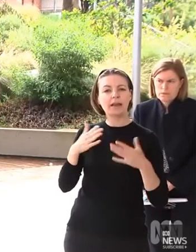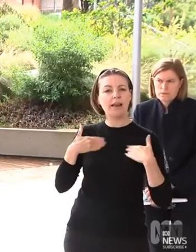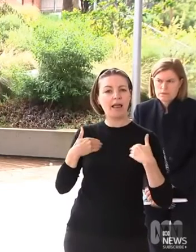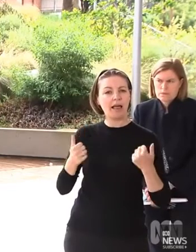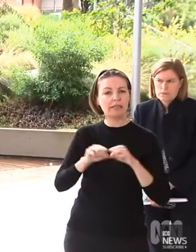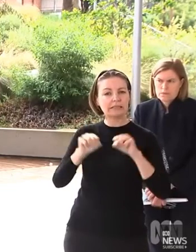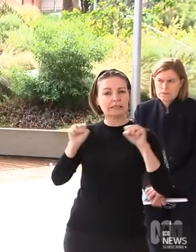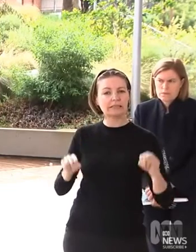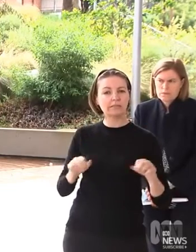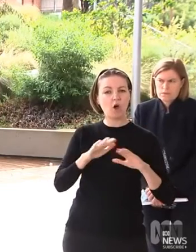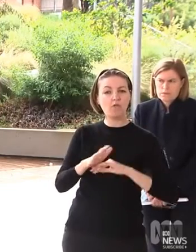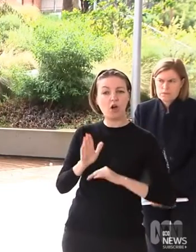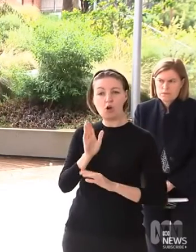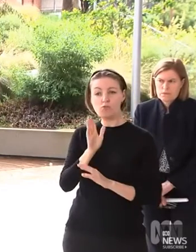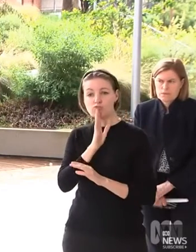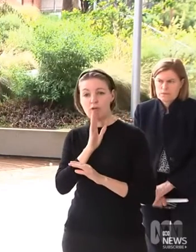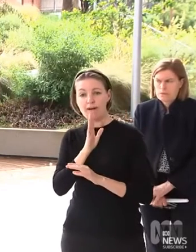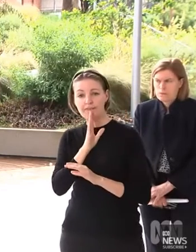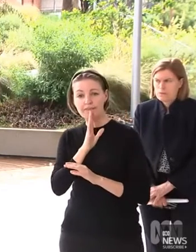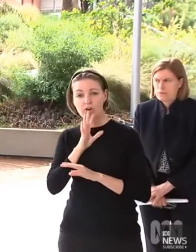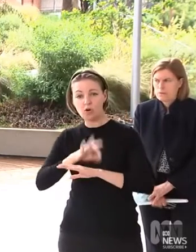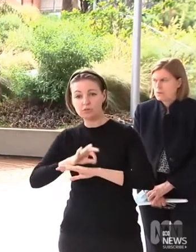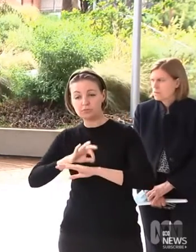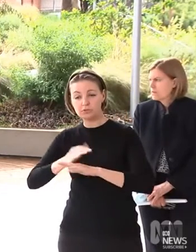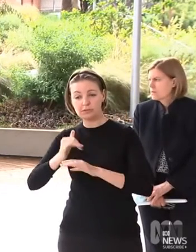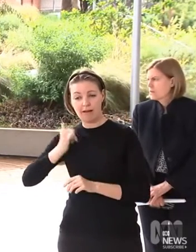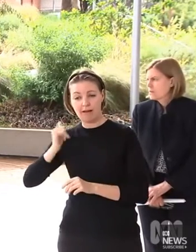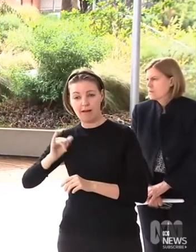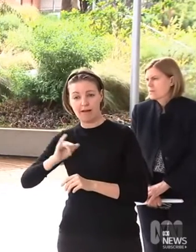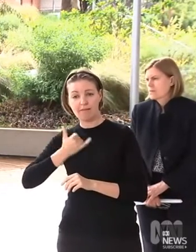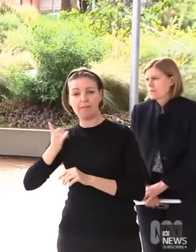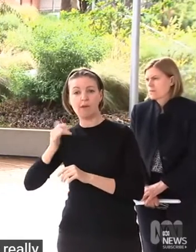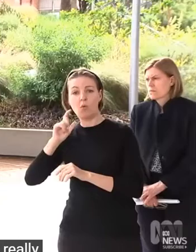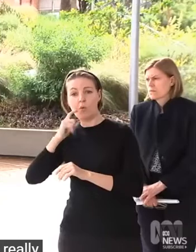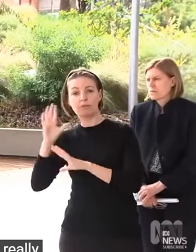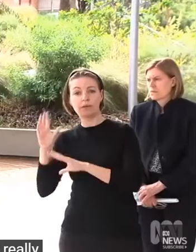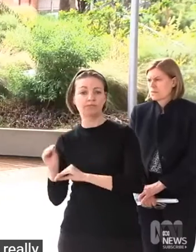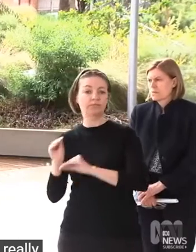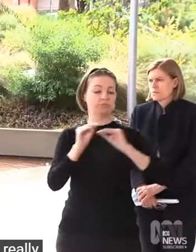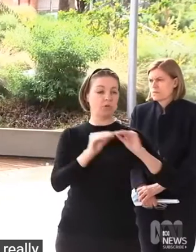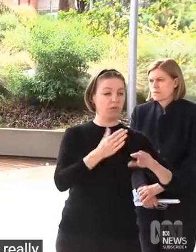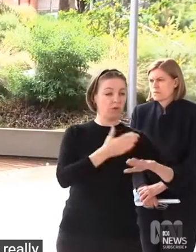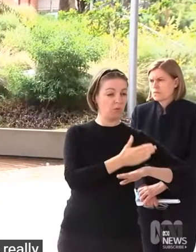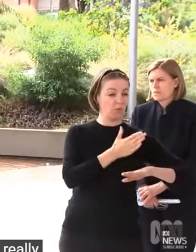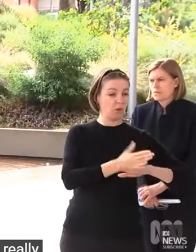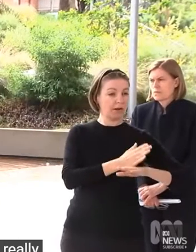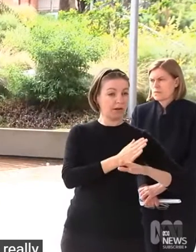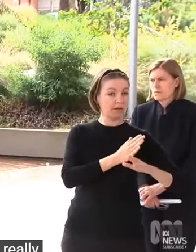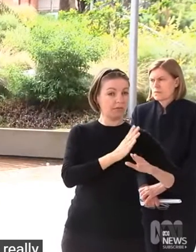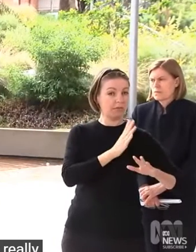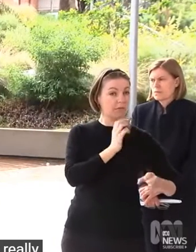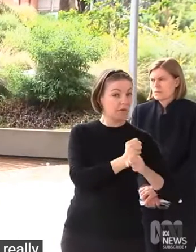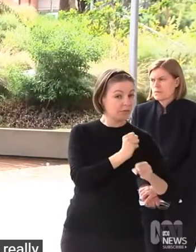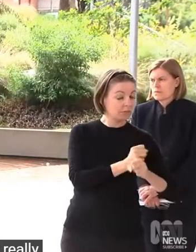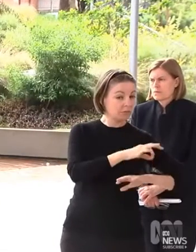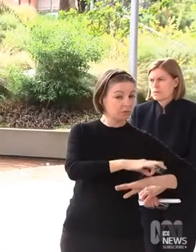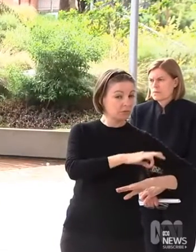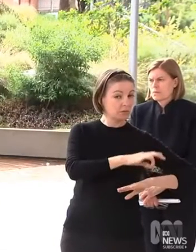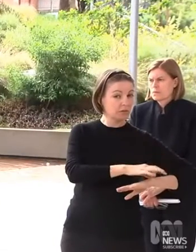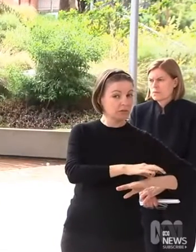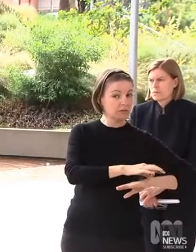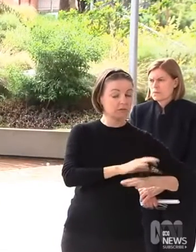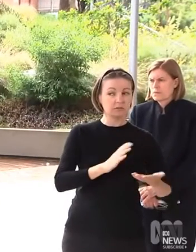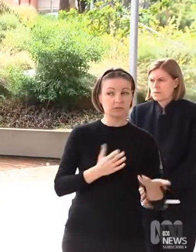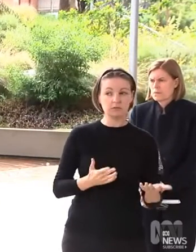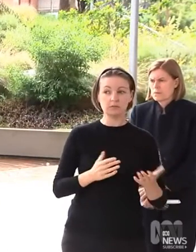Yeah. Will that announcement by the Federal Government make any difference here? Well, the advice I've received is not really because we've already, obviously,